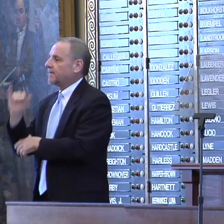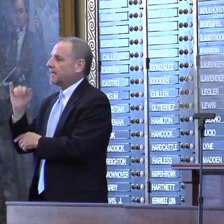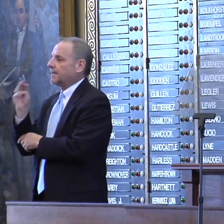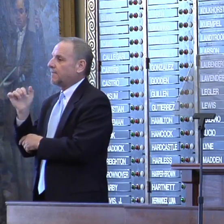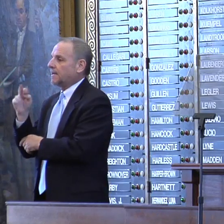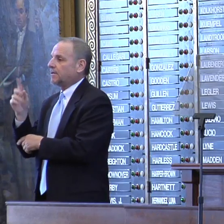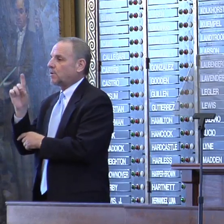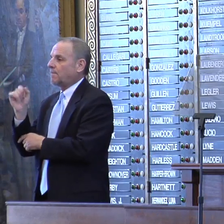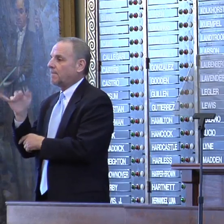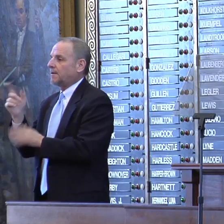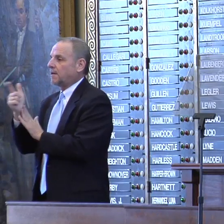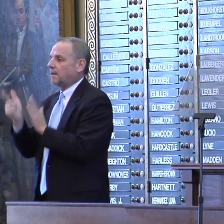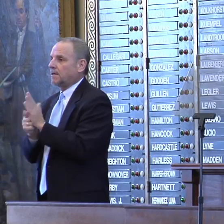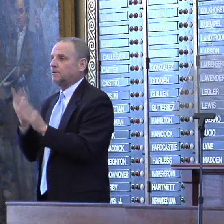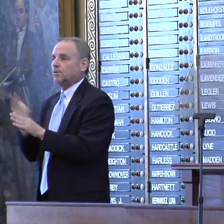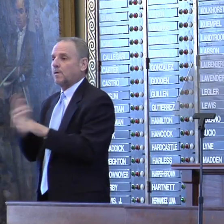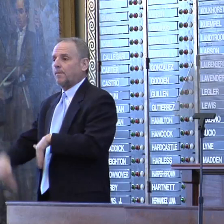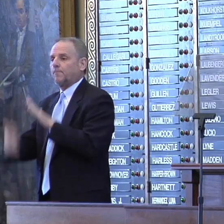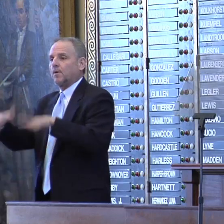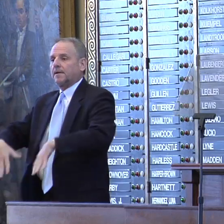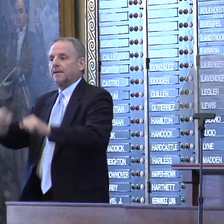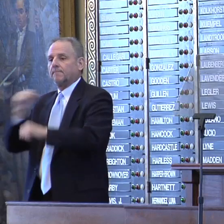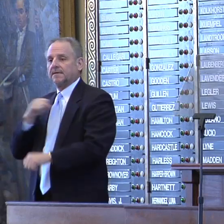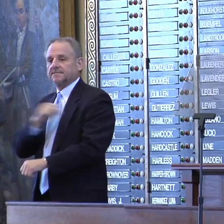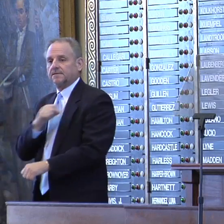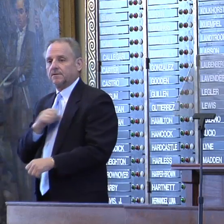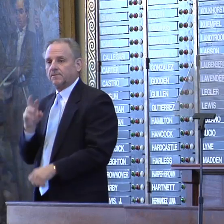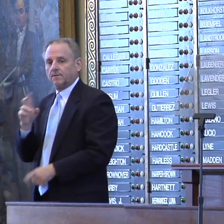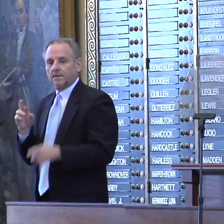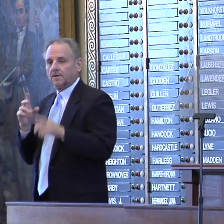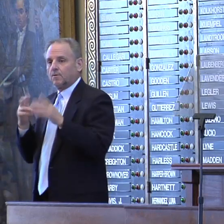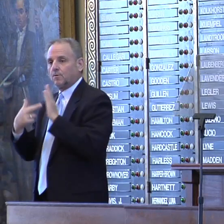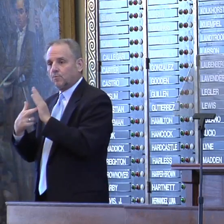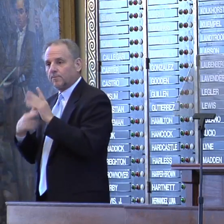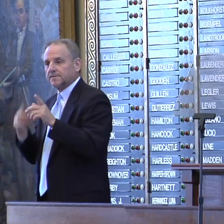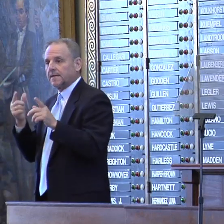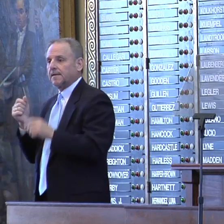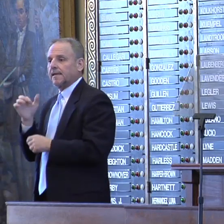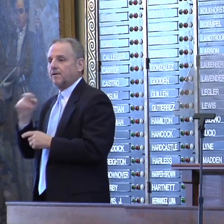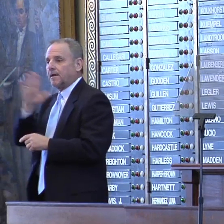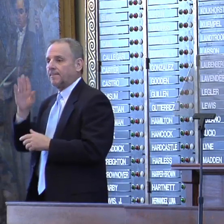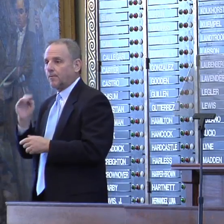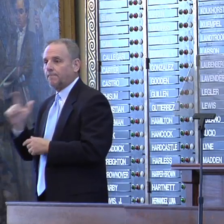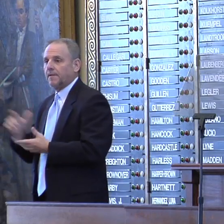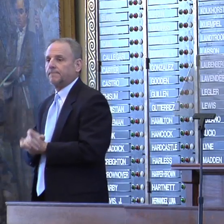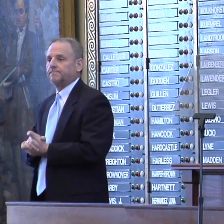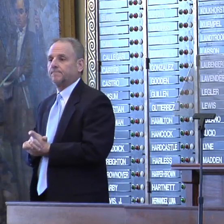laws, using the approach taken by Senator Estes and Representative Guerin in their bill.